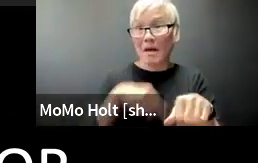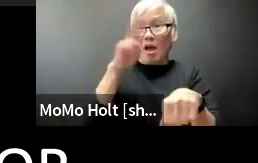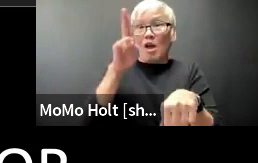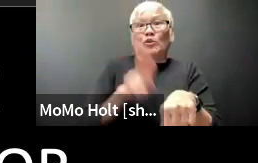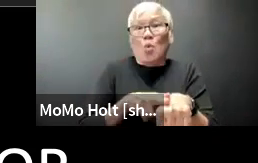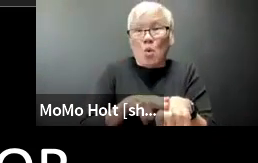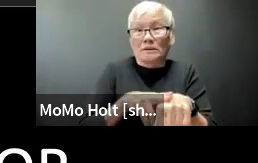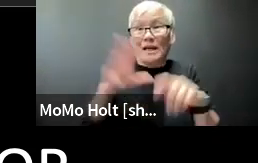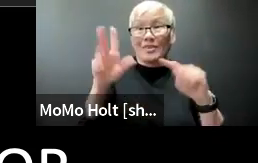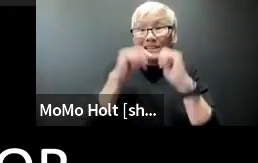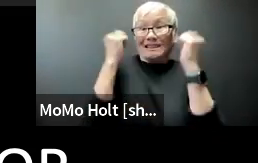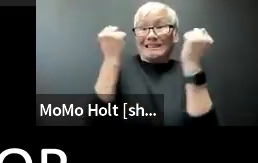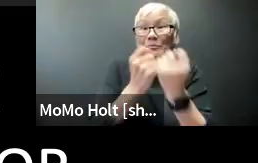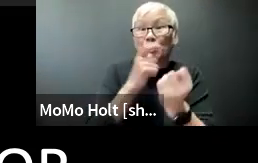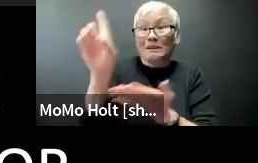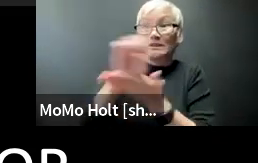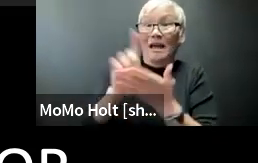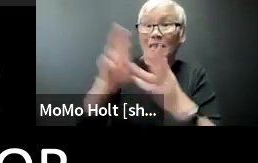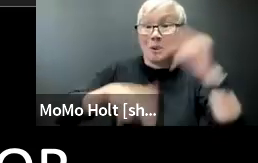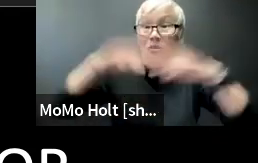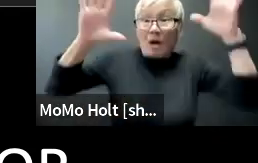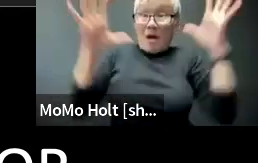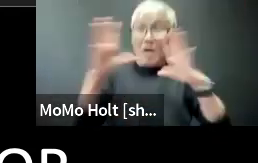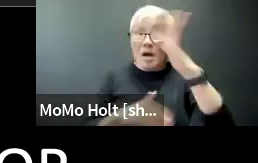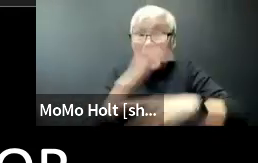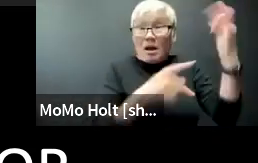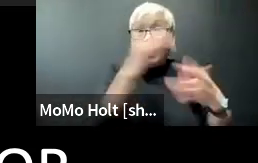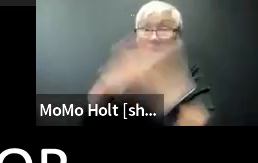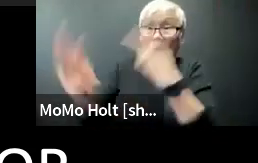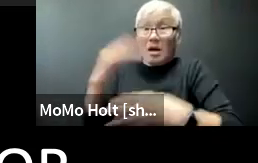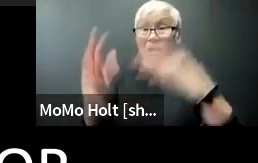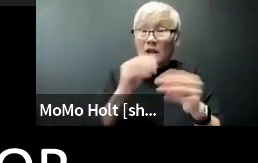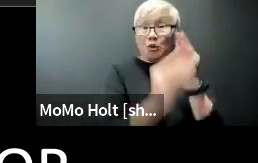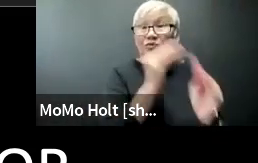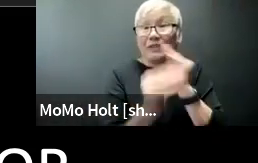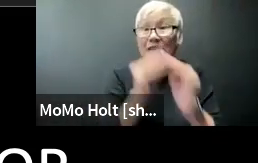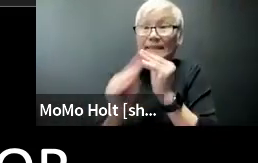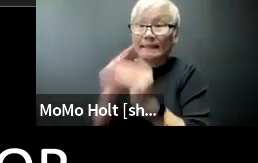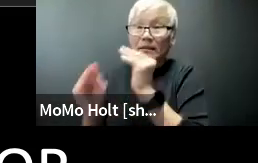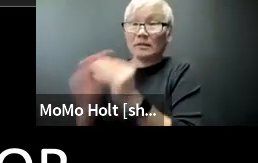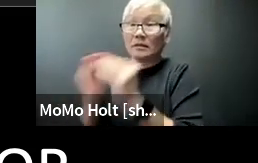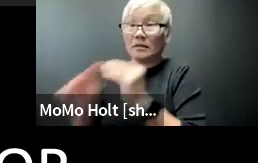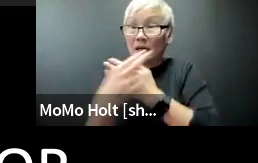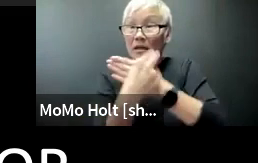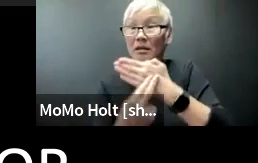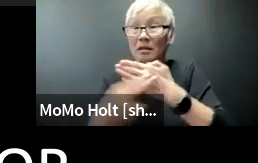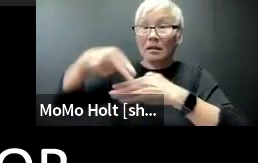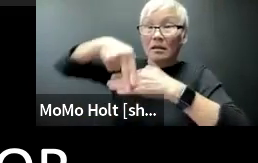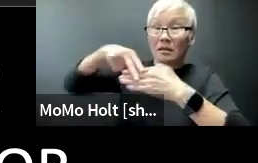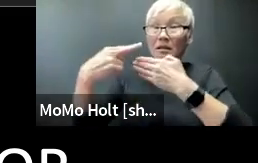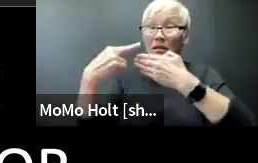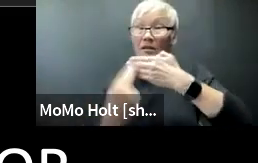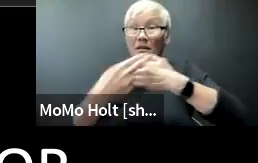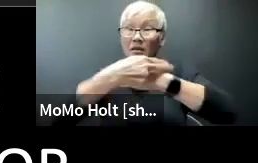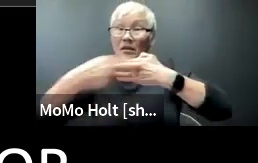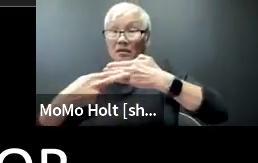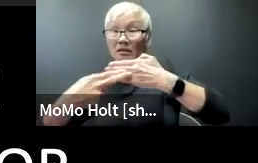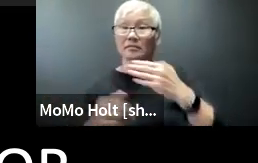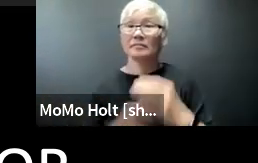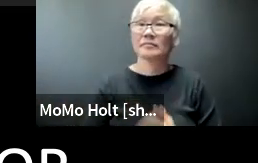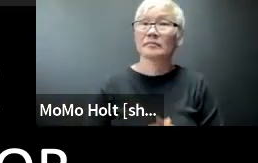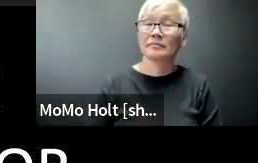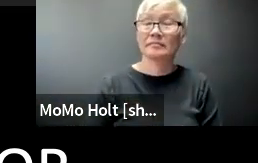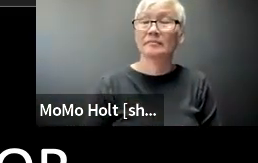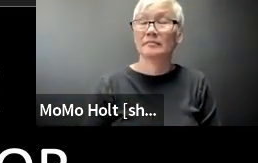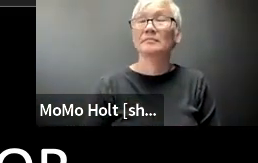when something happens well of course the team who designed the building jump really quick to try to